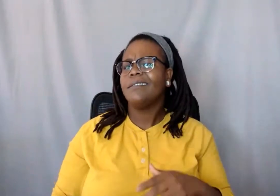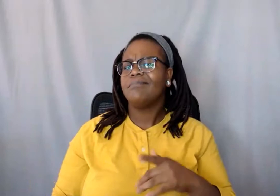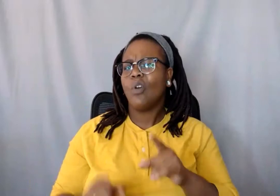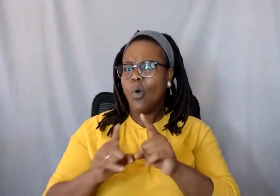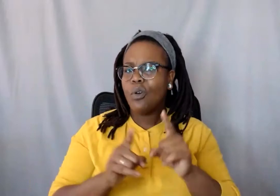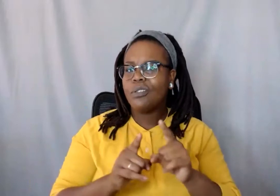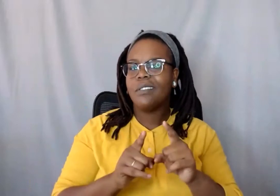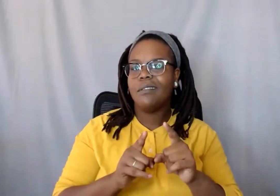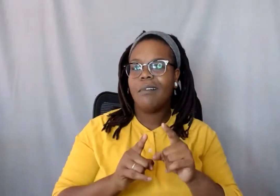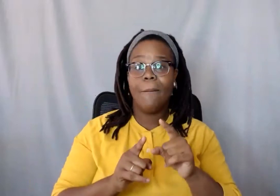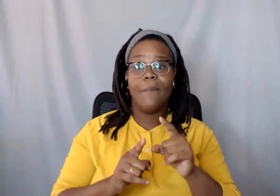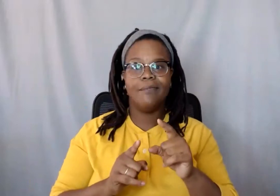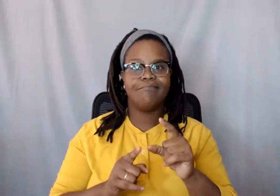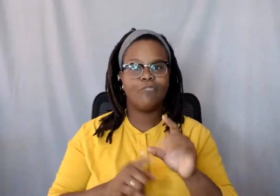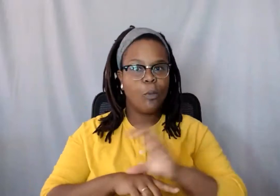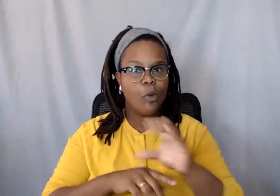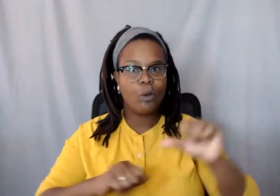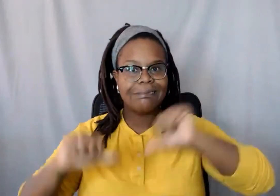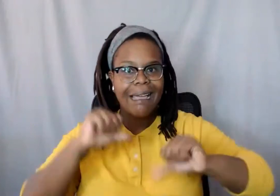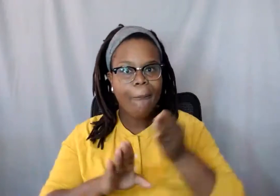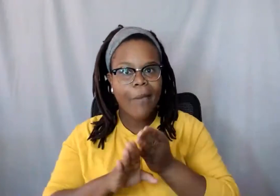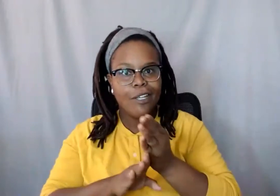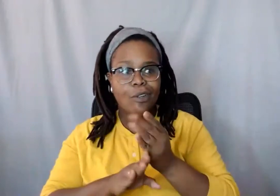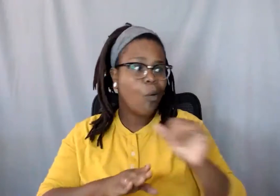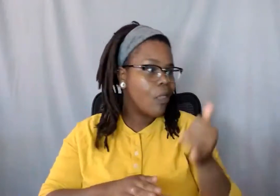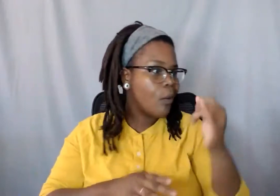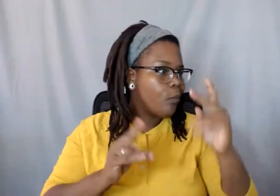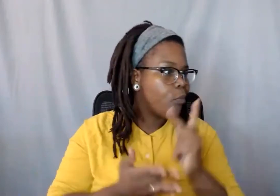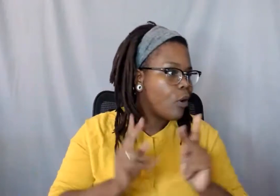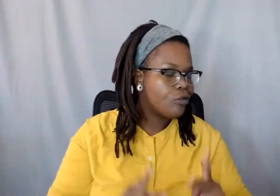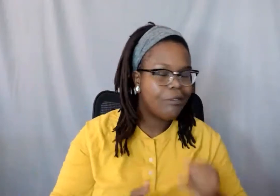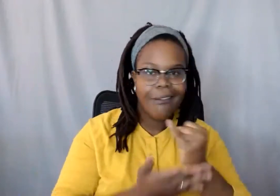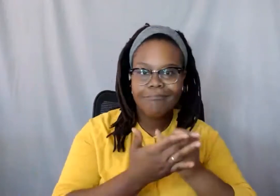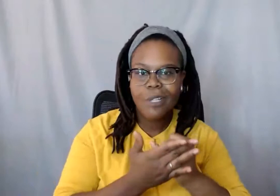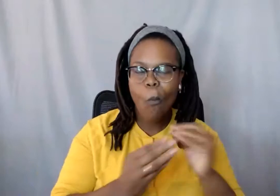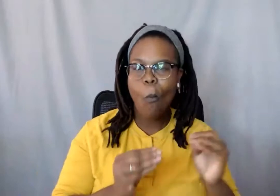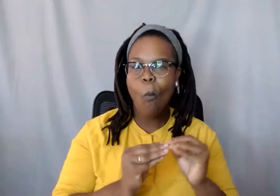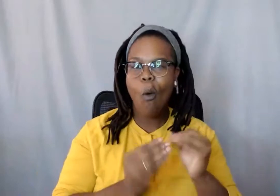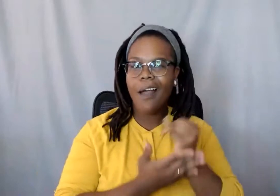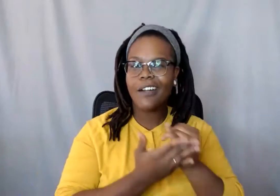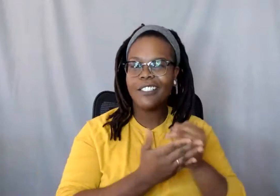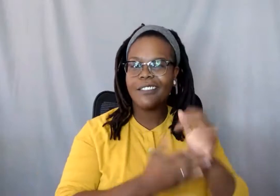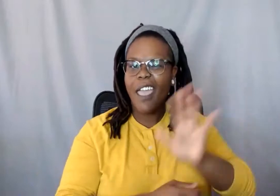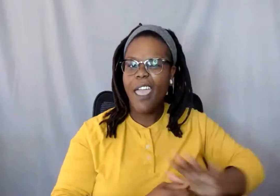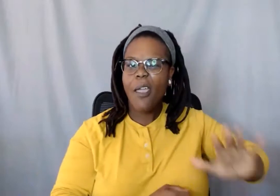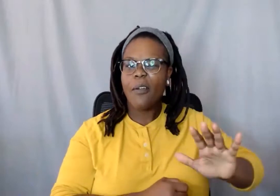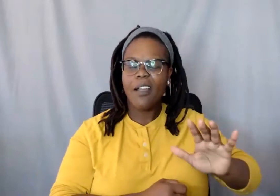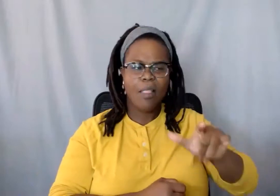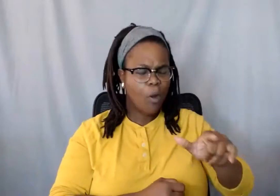major. But being a person who is an art major or more in a more artistic area, people have different ways of thinking and saying things. And that's